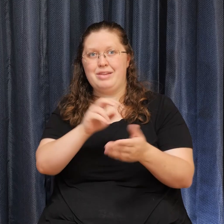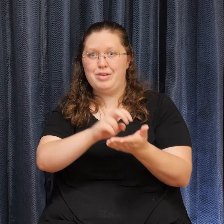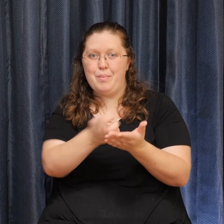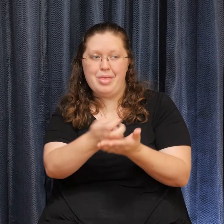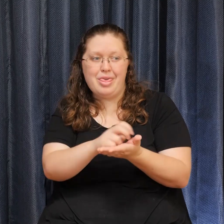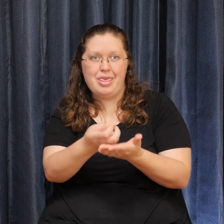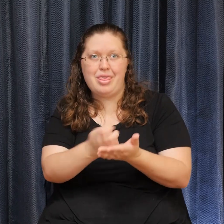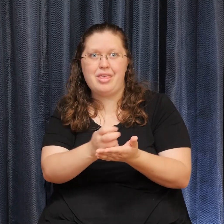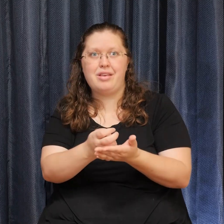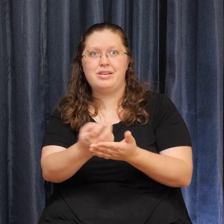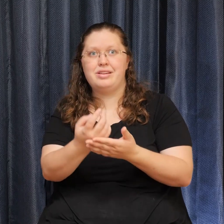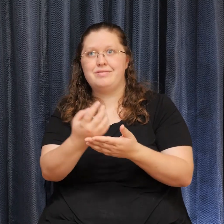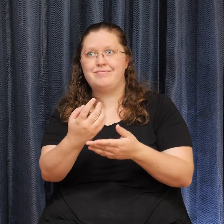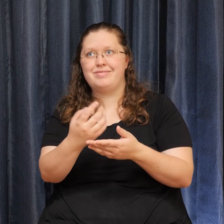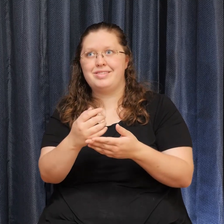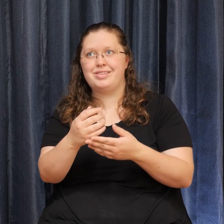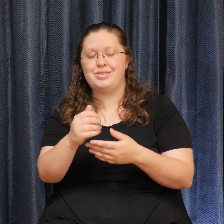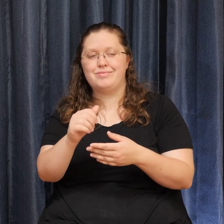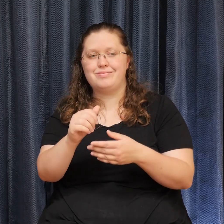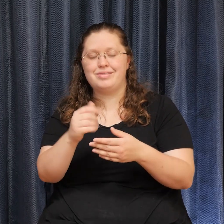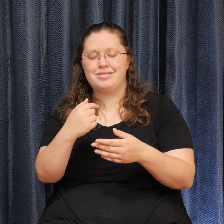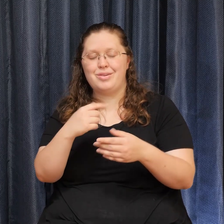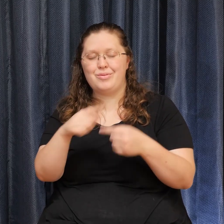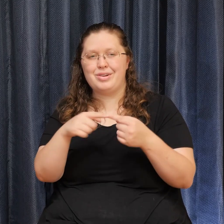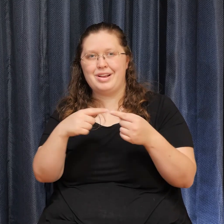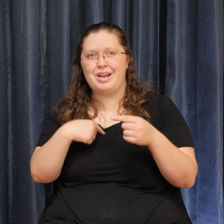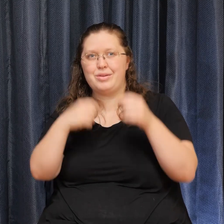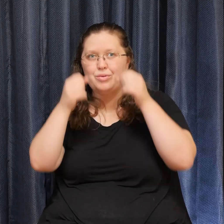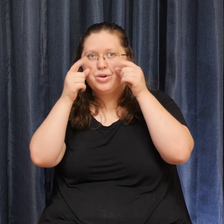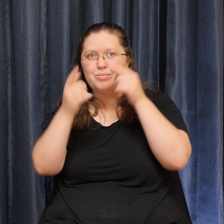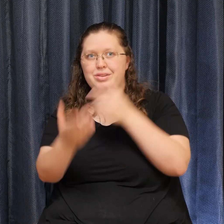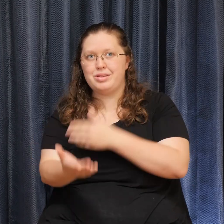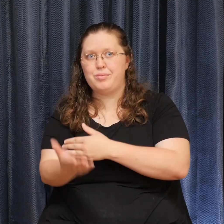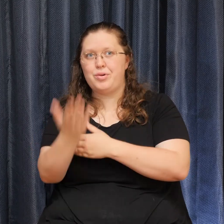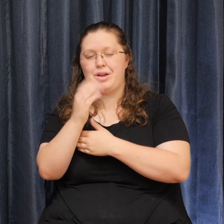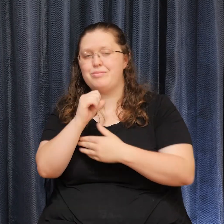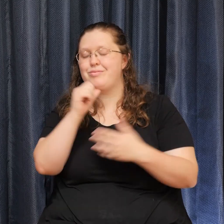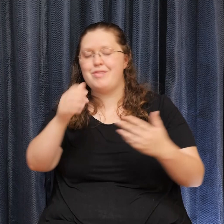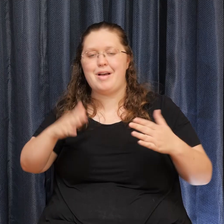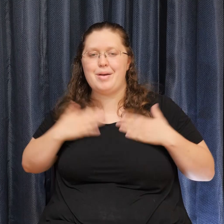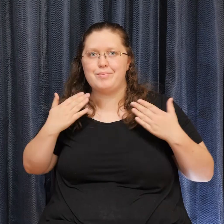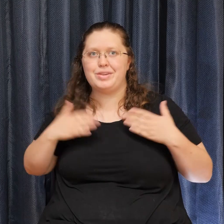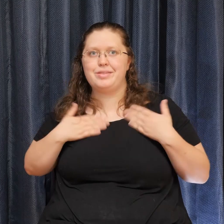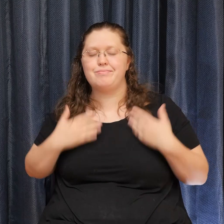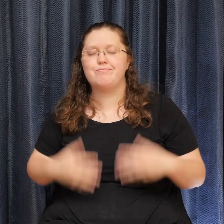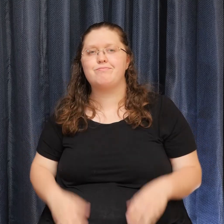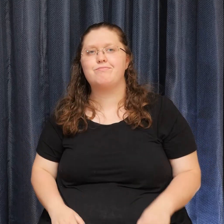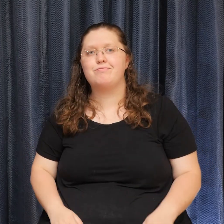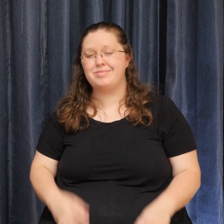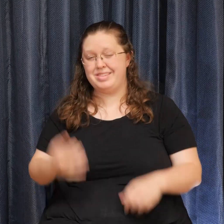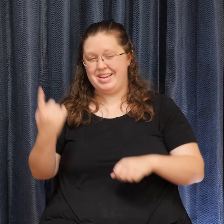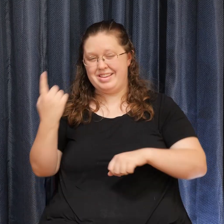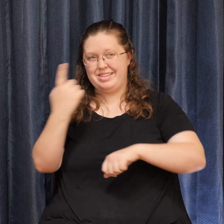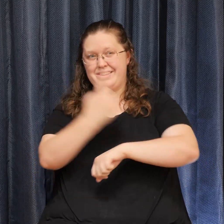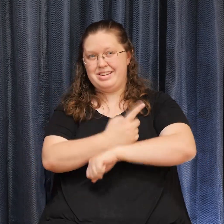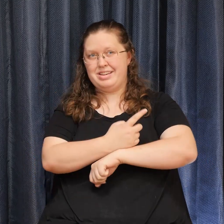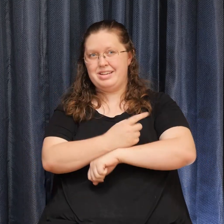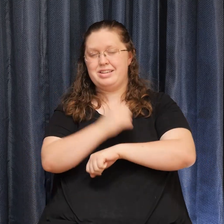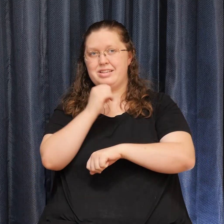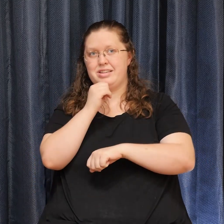nails I was not A happy camper I did not Begin that day Doing the same Level